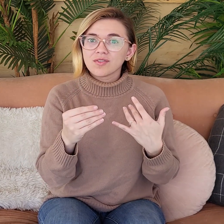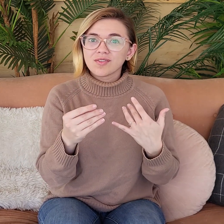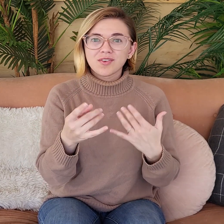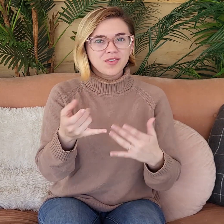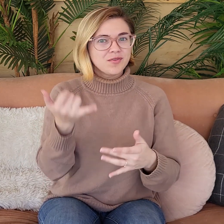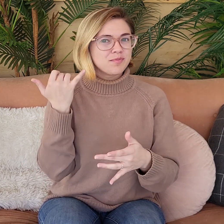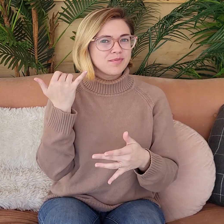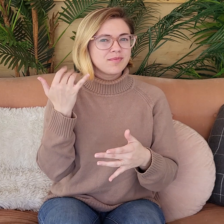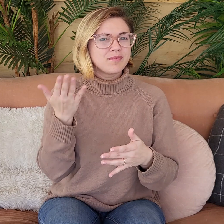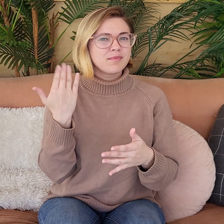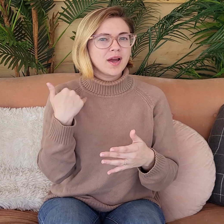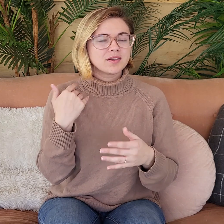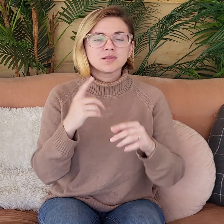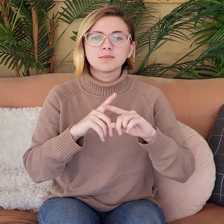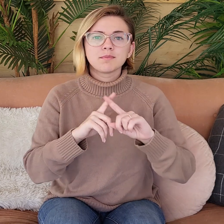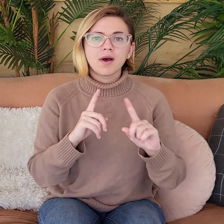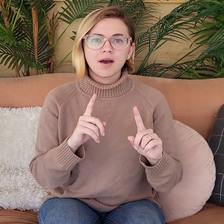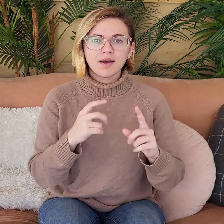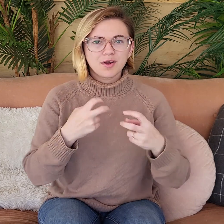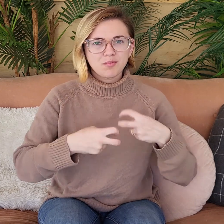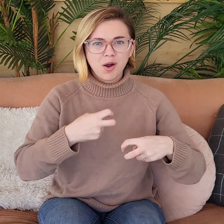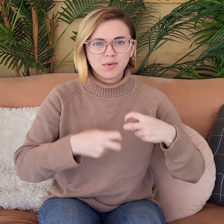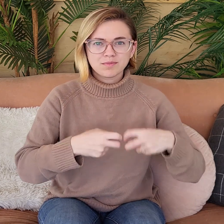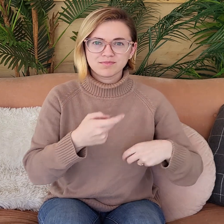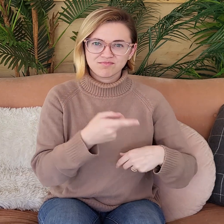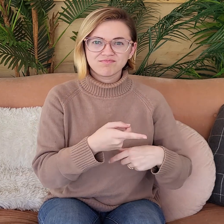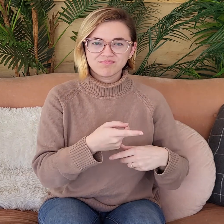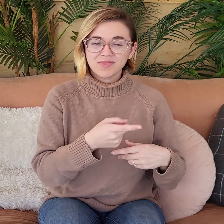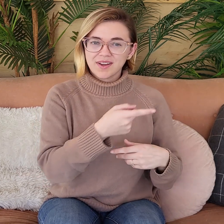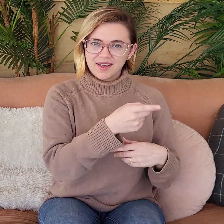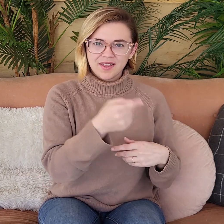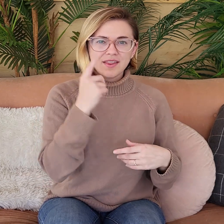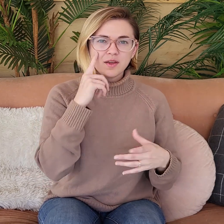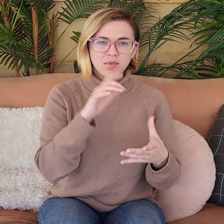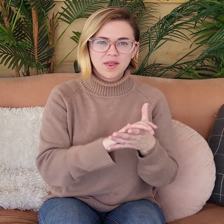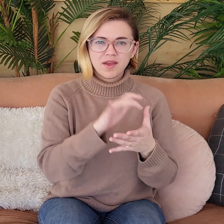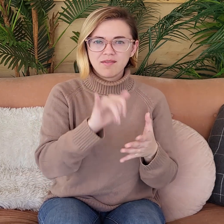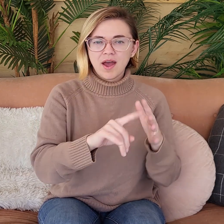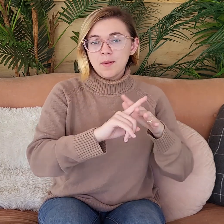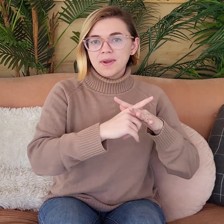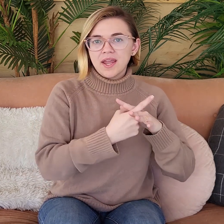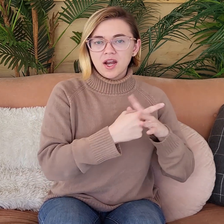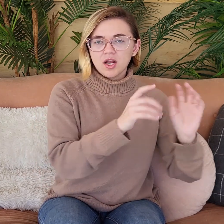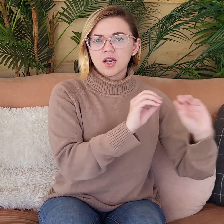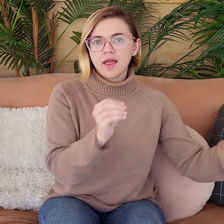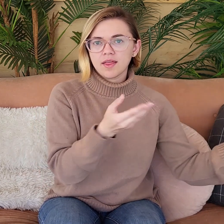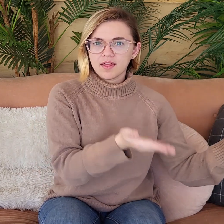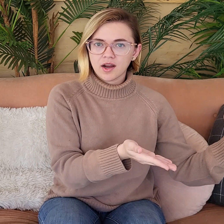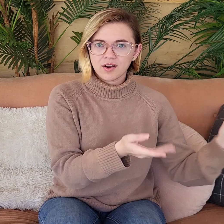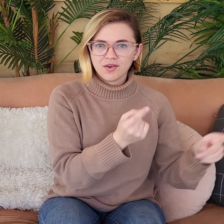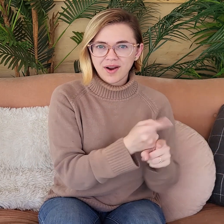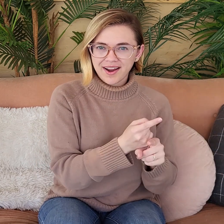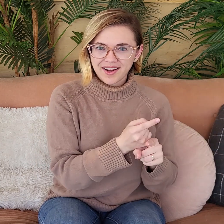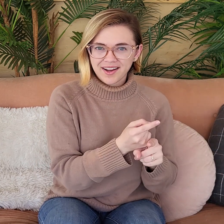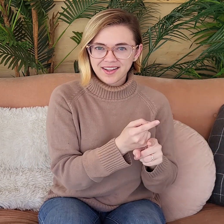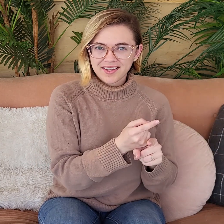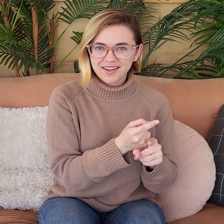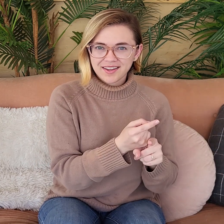forever. And we had it always in the past. But the problem with that is they believe that in the beginning, there was nothing